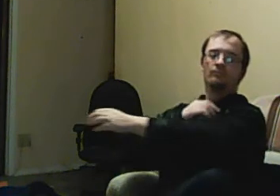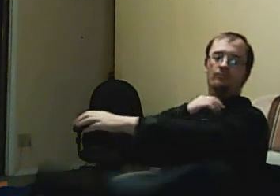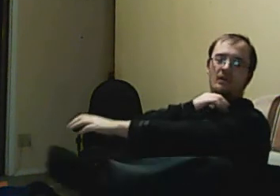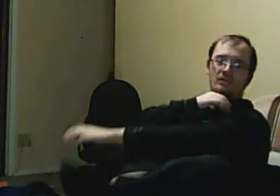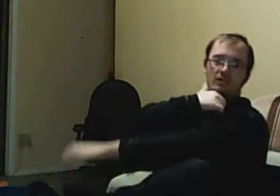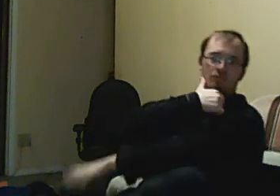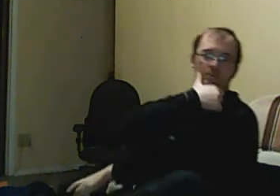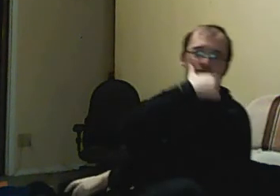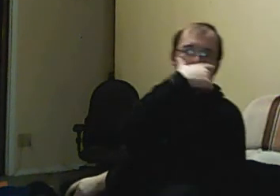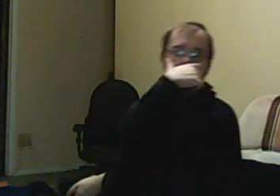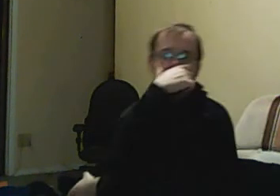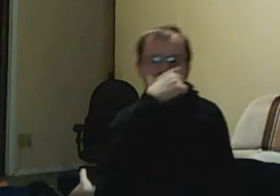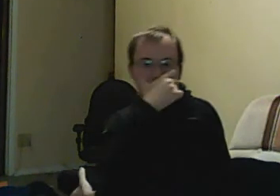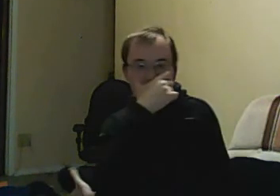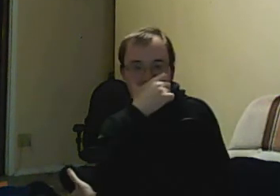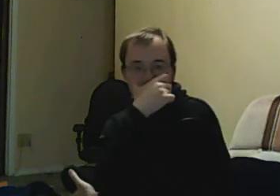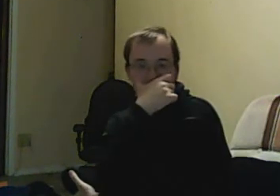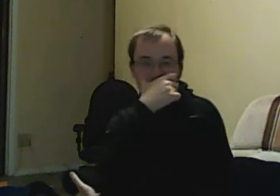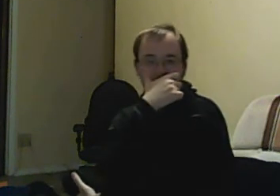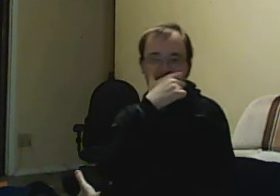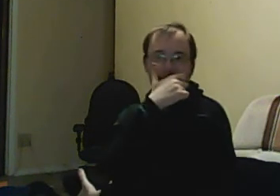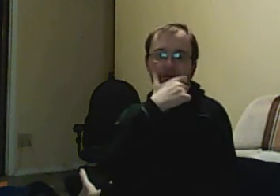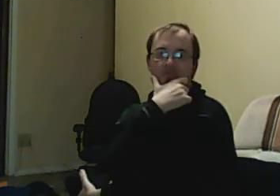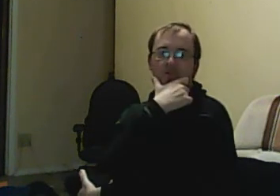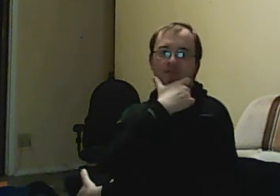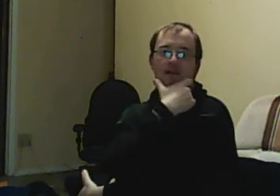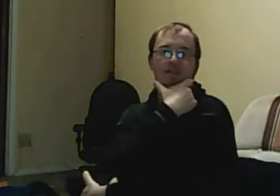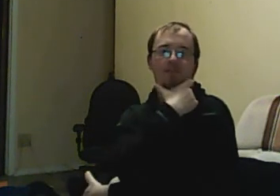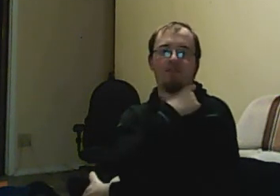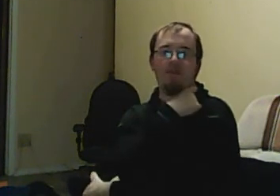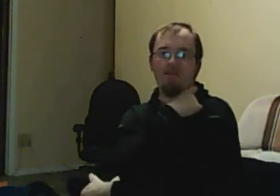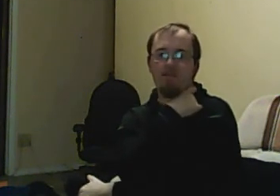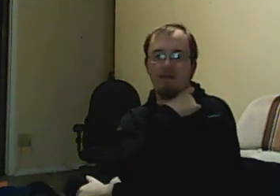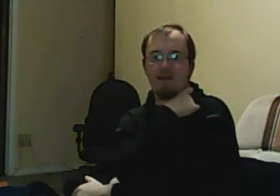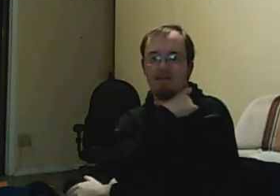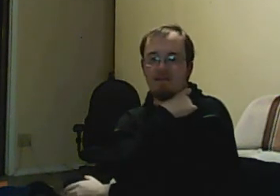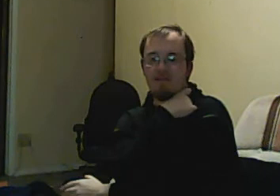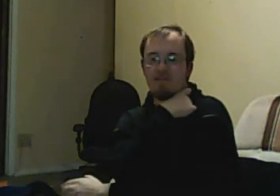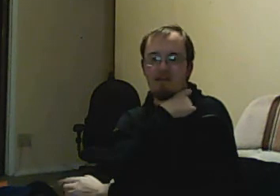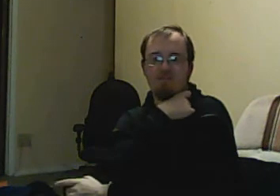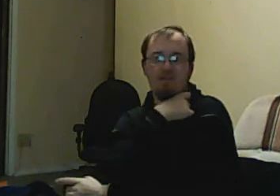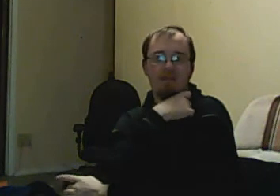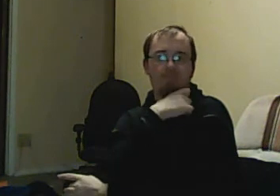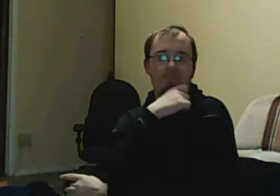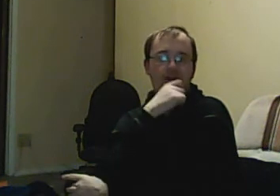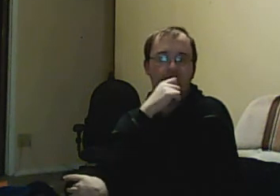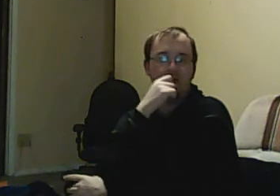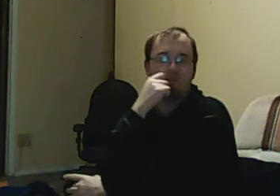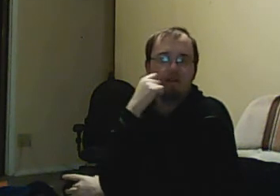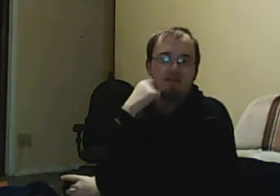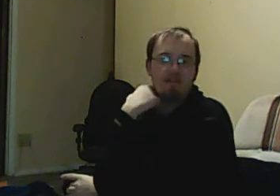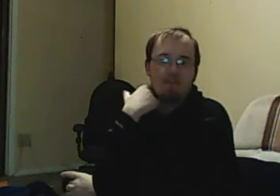in the description. If you want to look for yourself. So basically, he did this yesterday on what is called